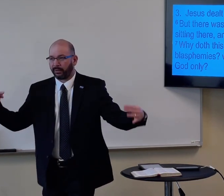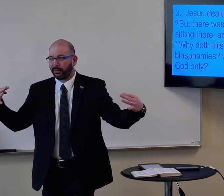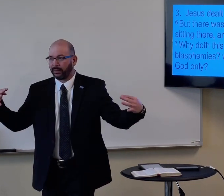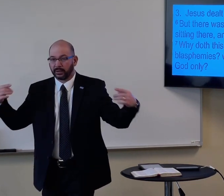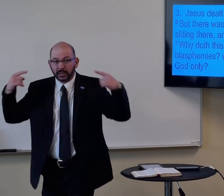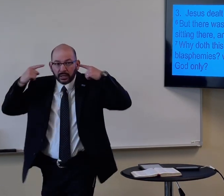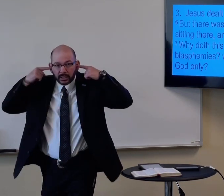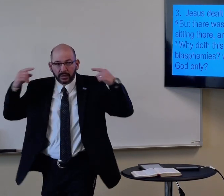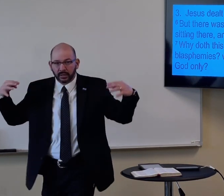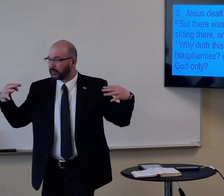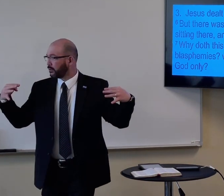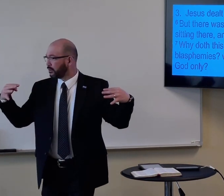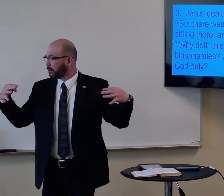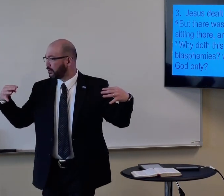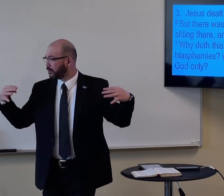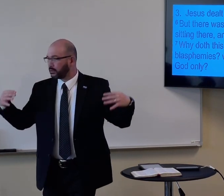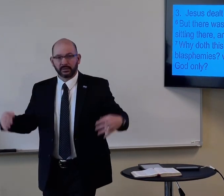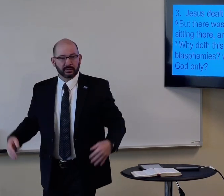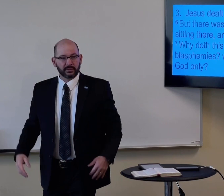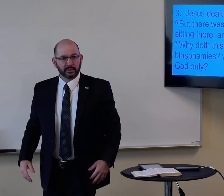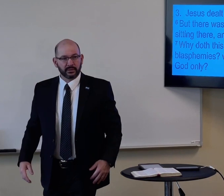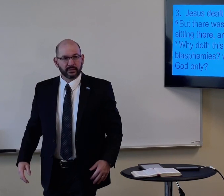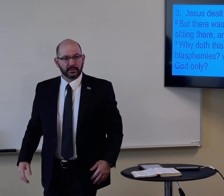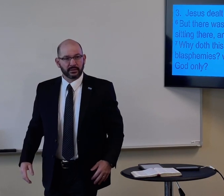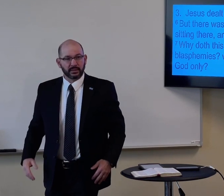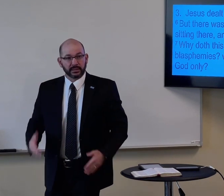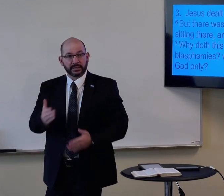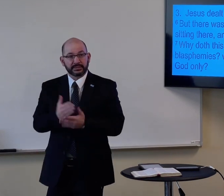And the people watching heard him say that.